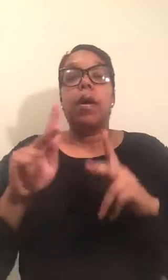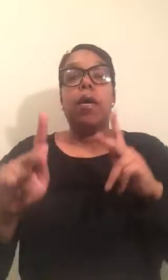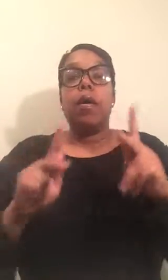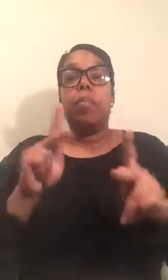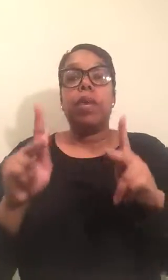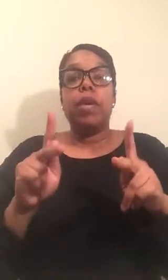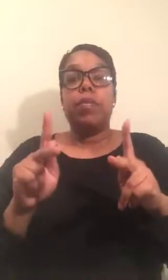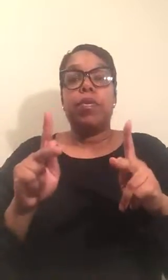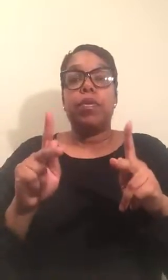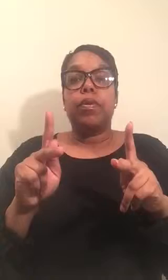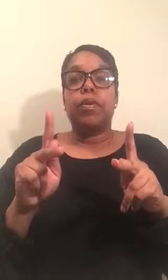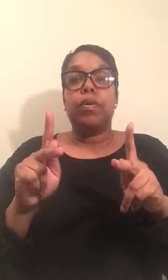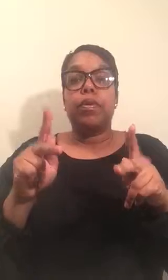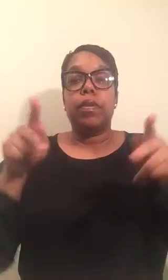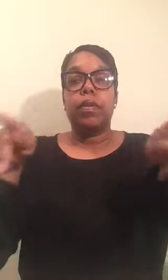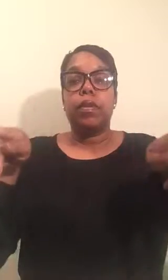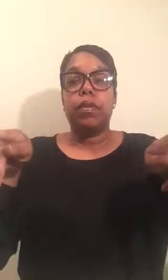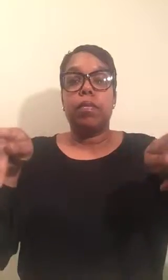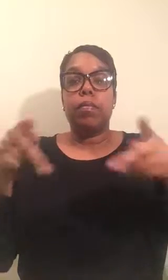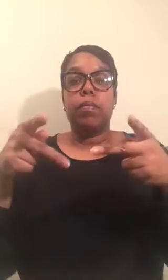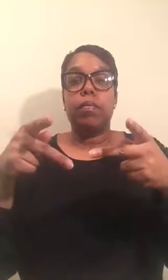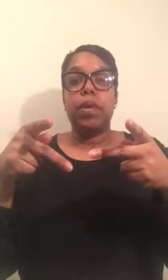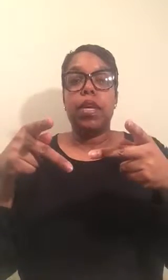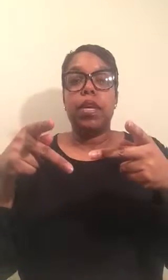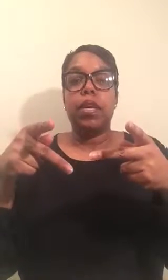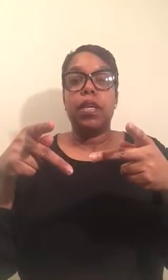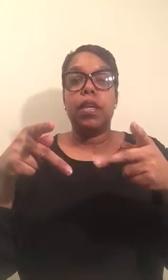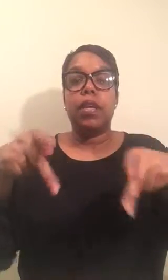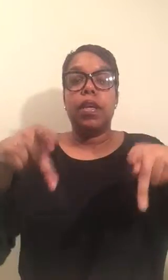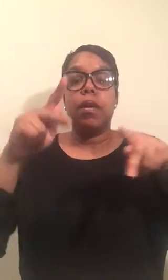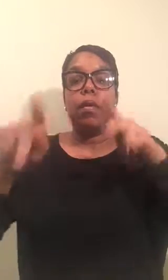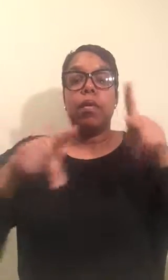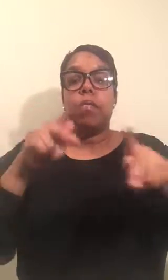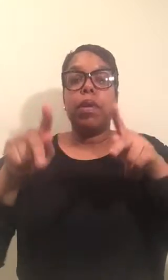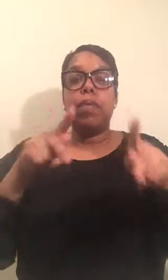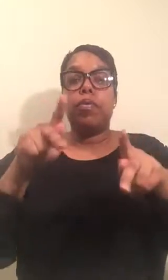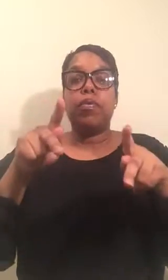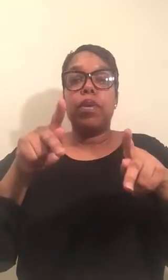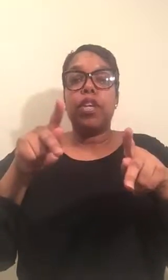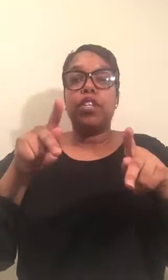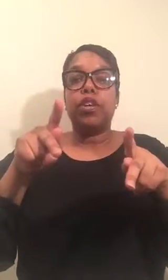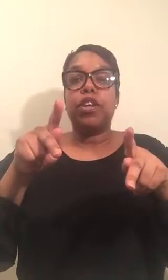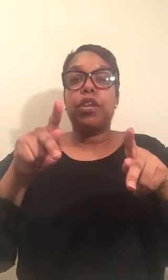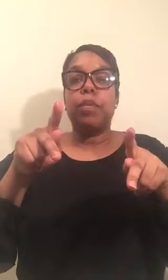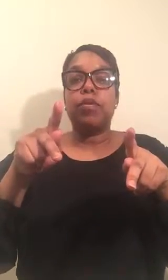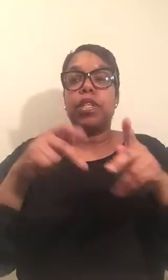People. P. People in a circular motion.